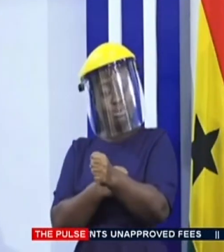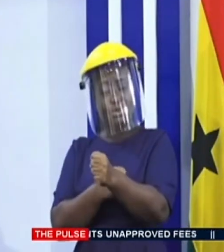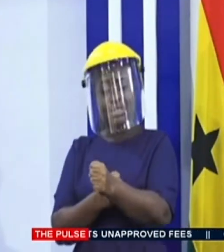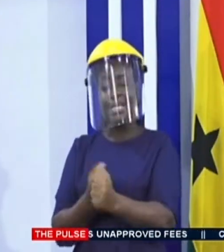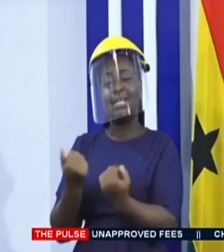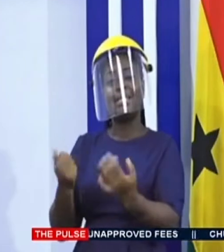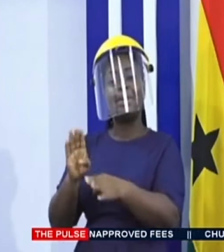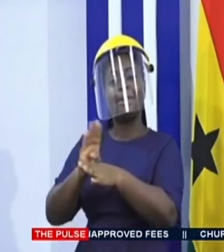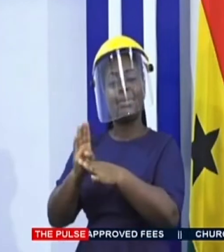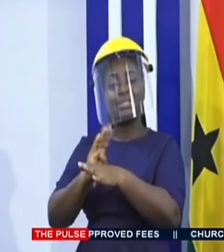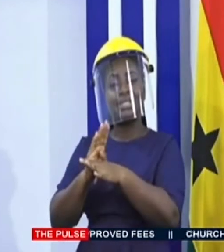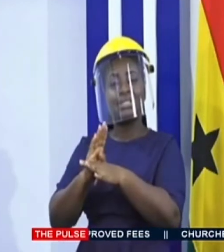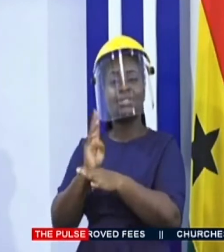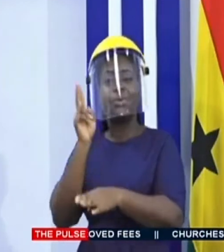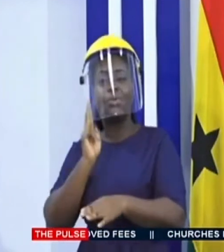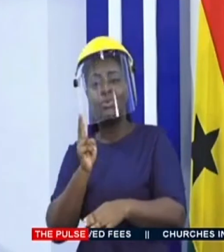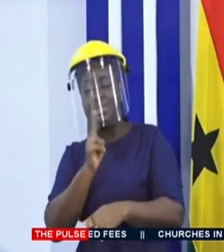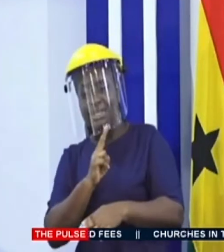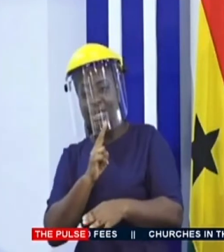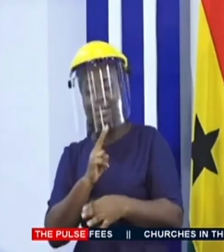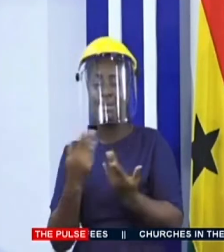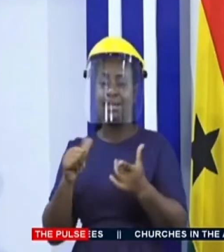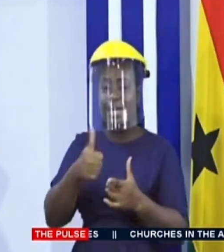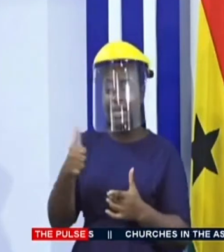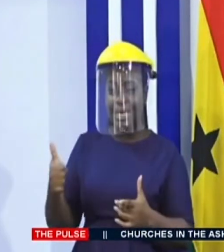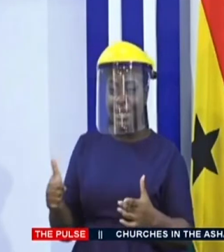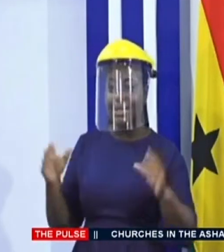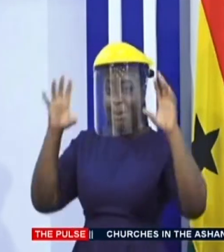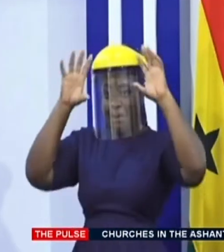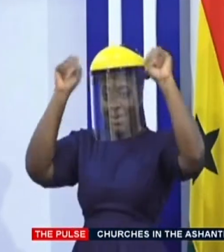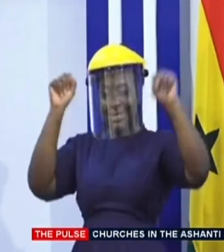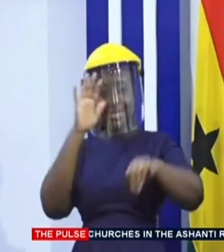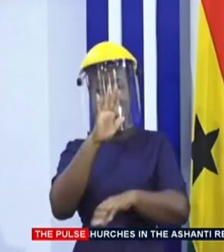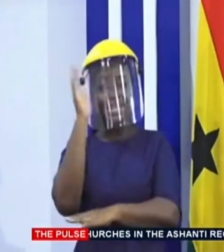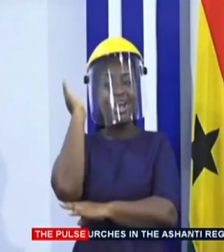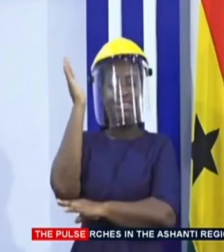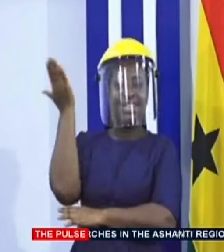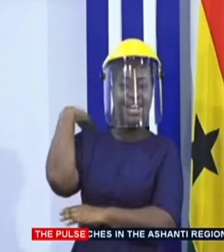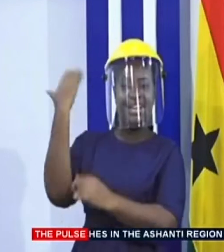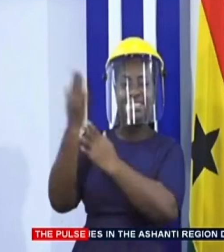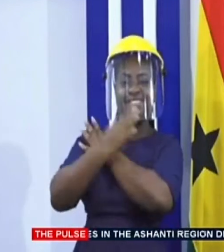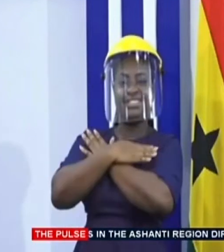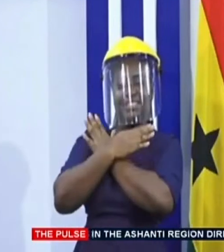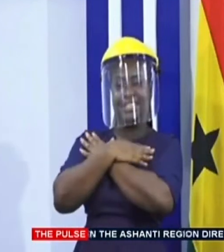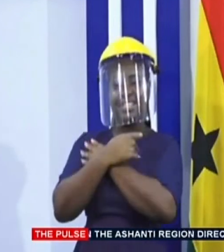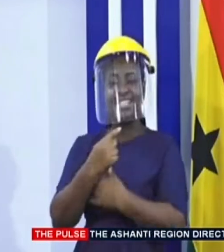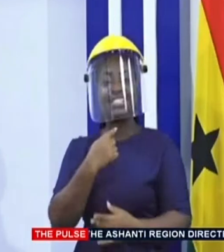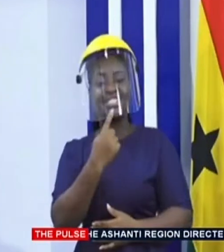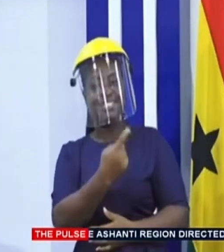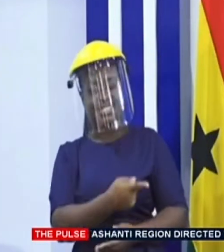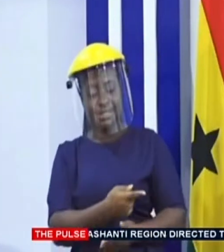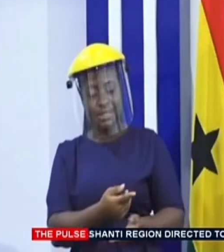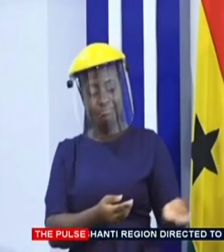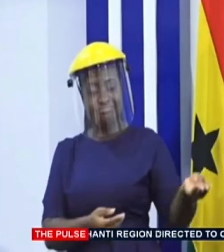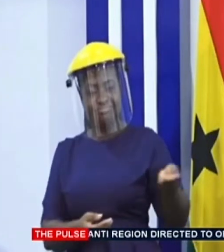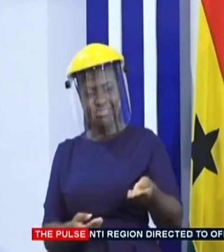and hospitality sector the President in his address the last Sunday is setting restrictions